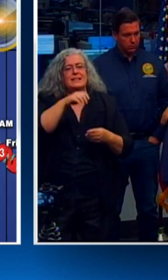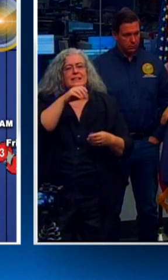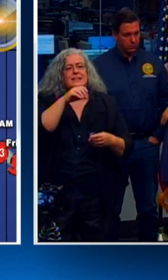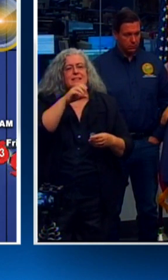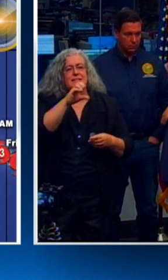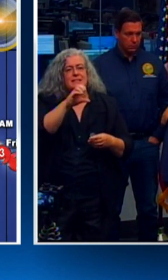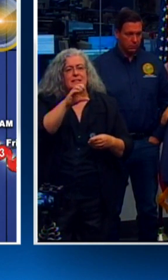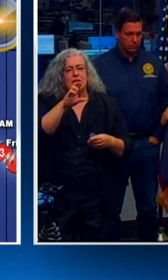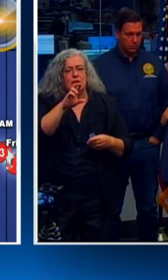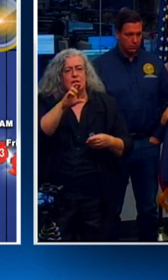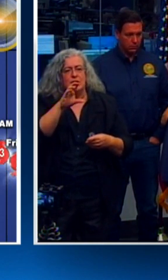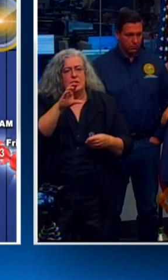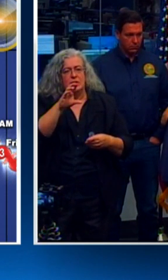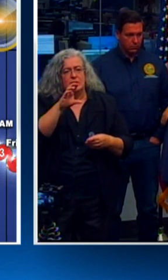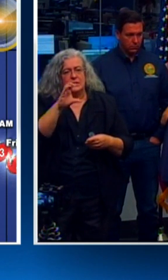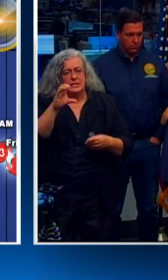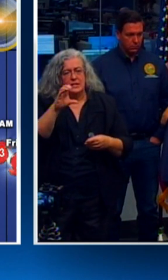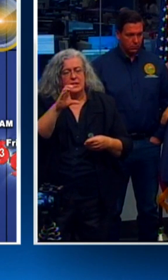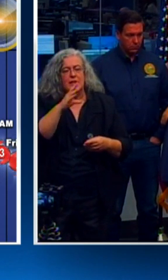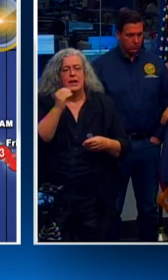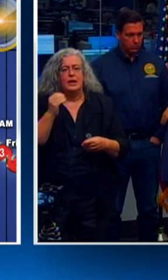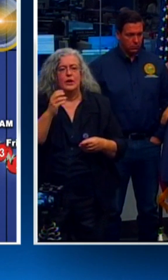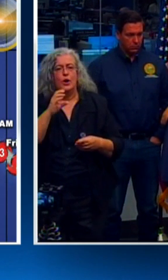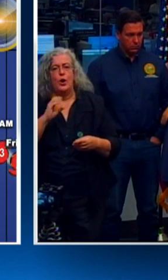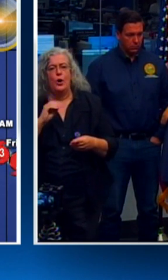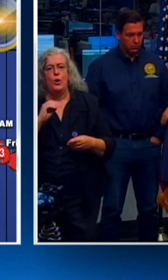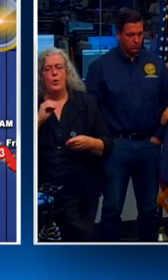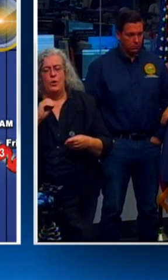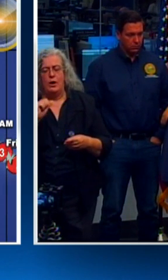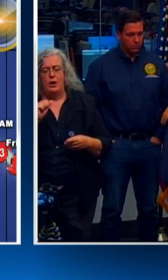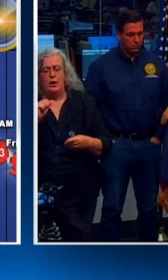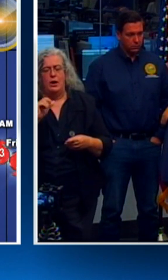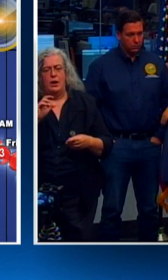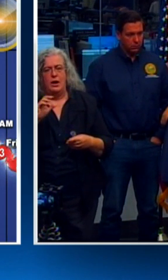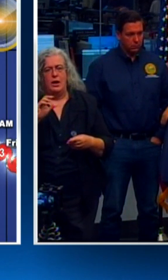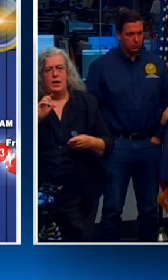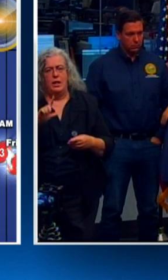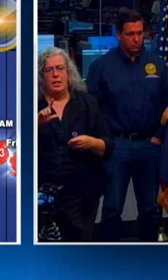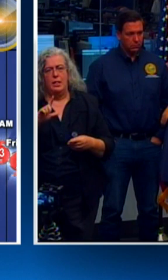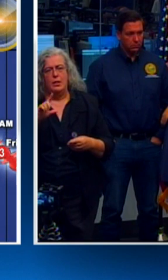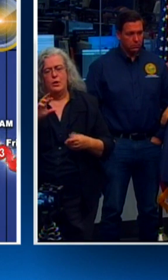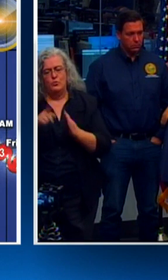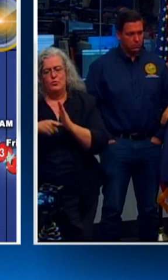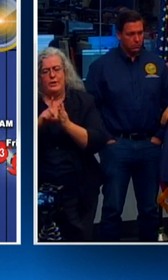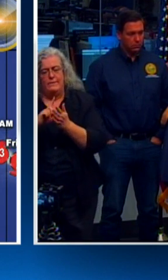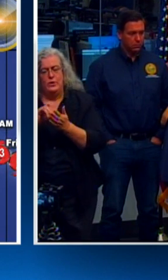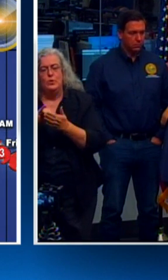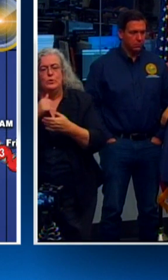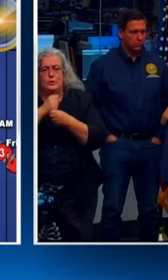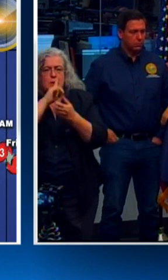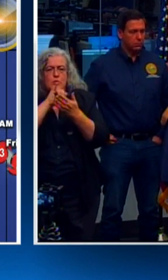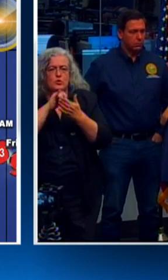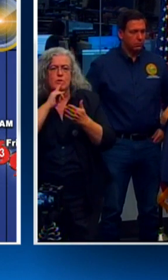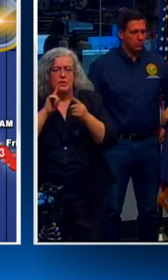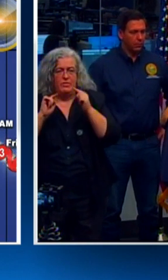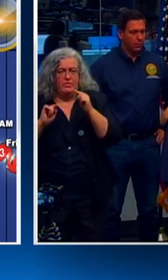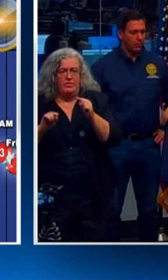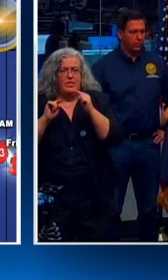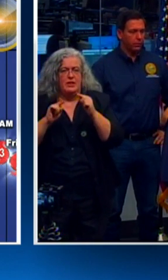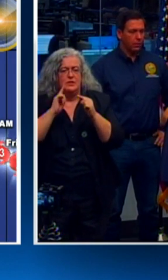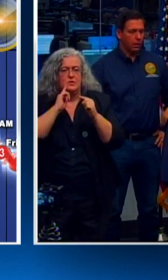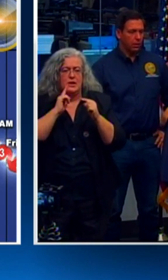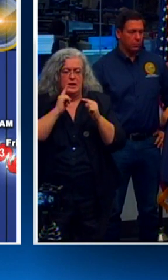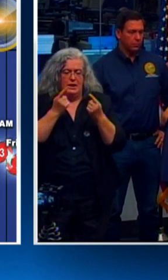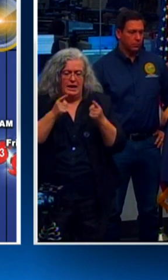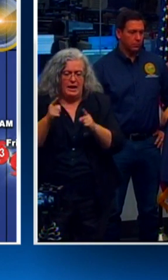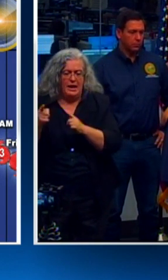for approval and an OLA review. I've also talked to our delegation about that. And so FEMA is already communicating with me about